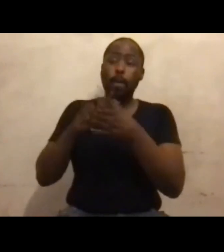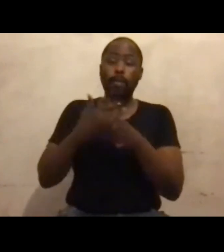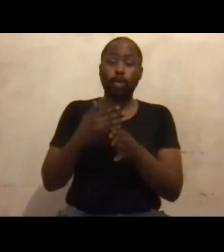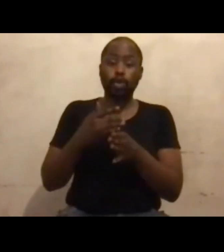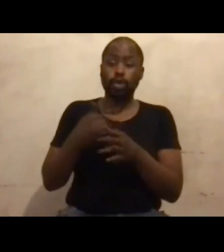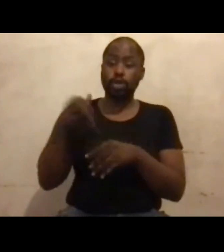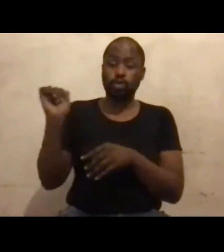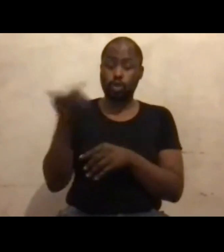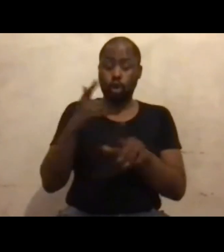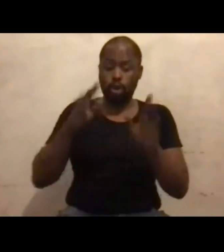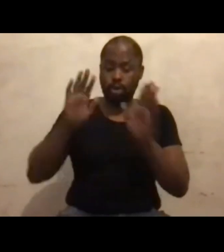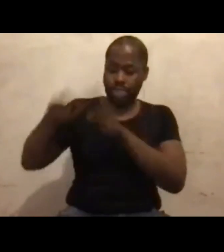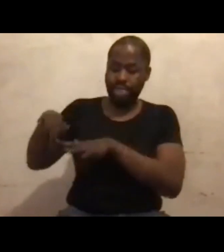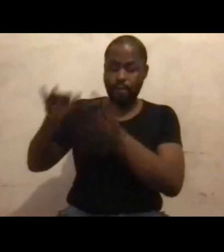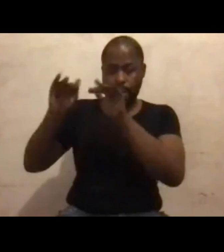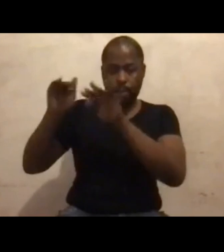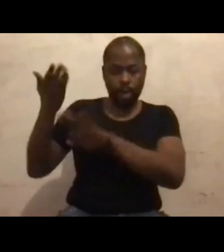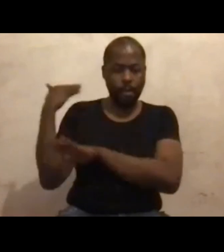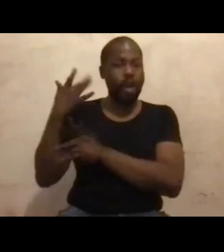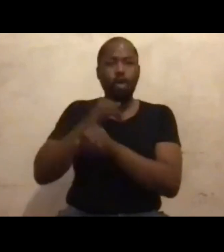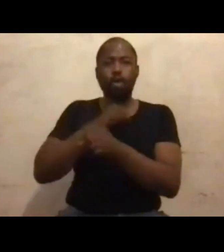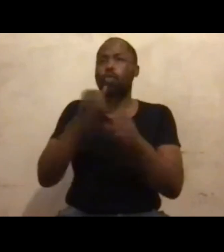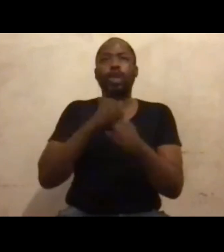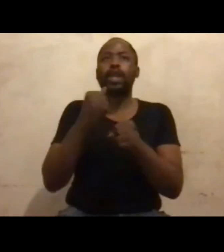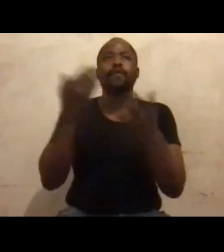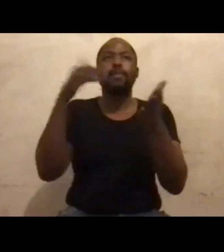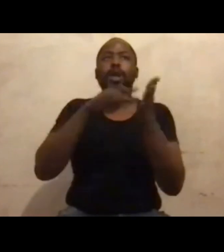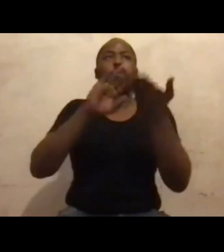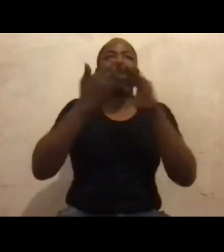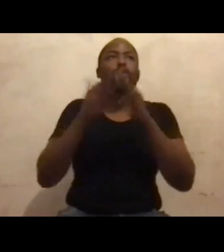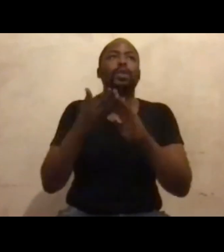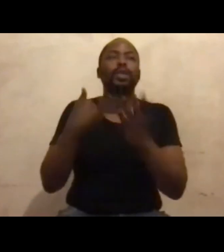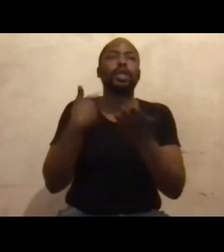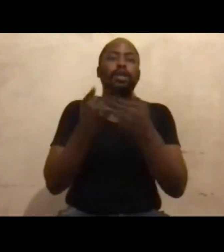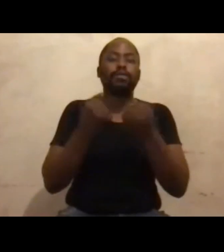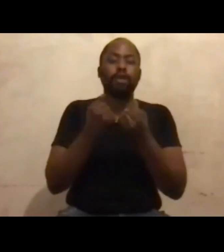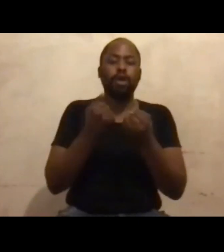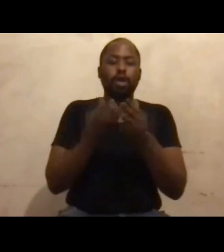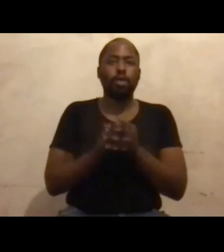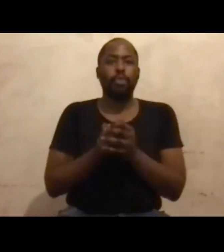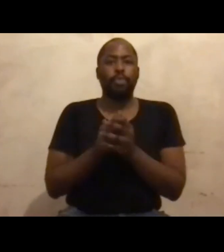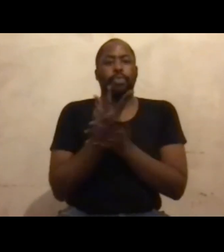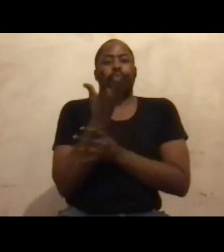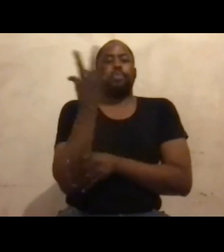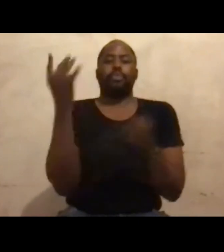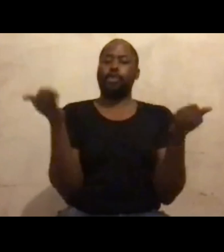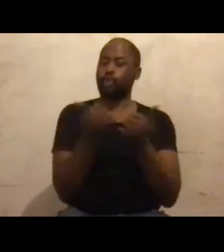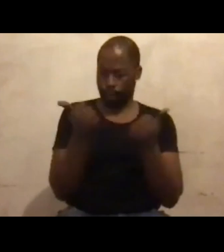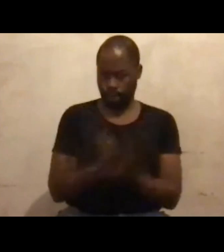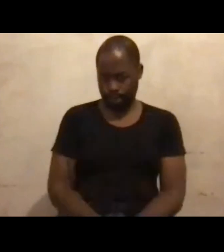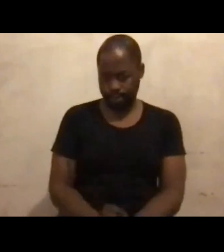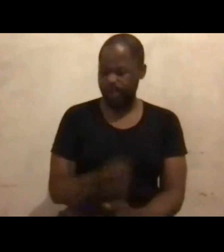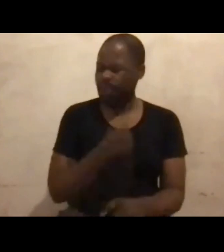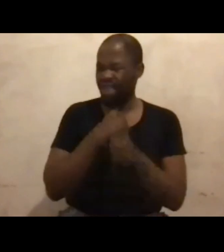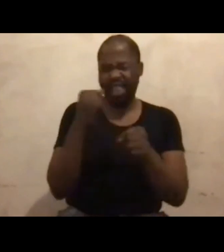people behind, we are not a society that can flourish and that can thrive. We cannot thrive if we